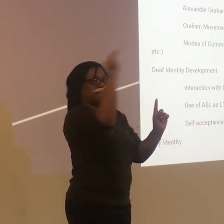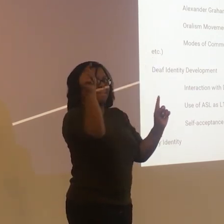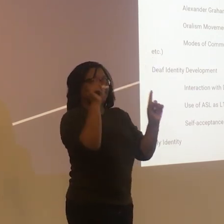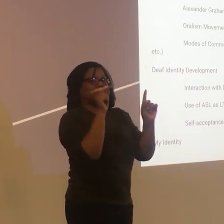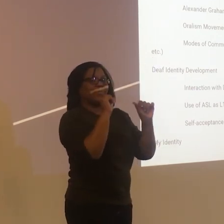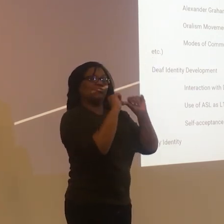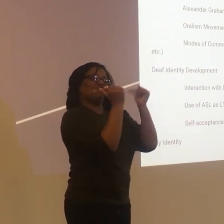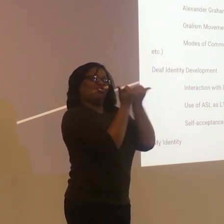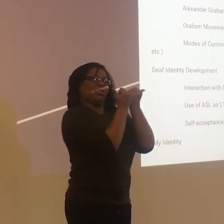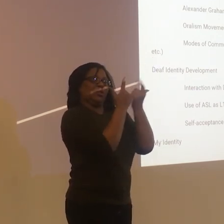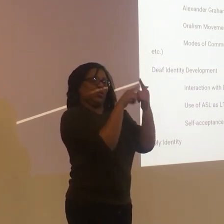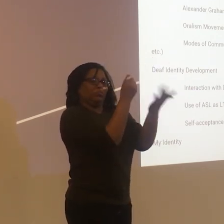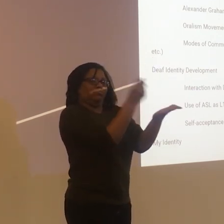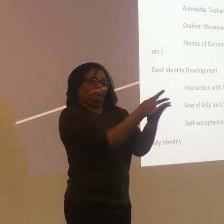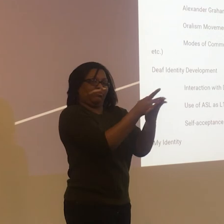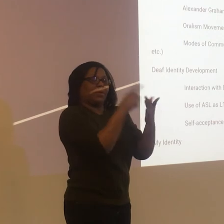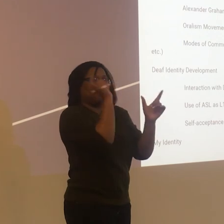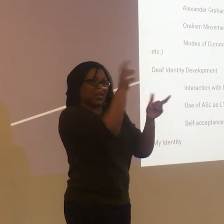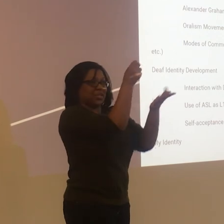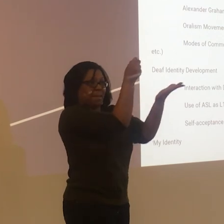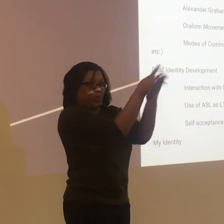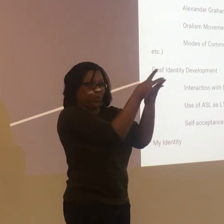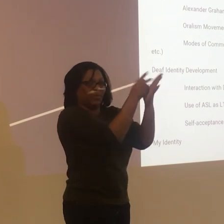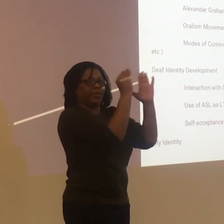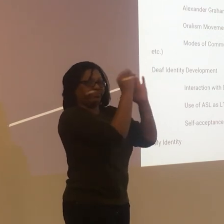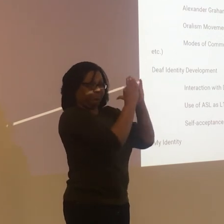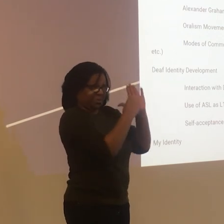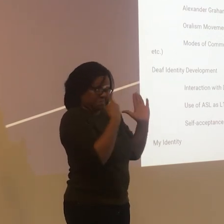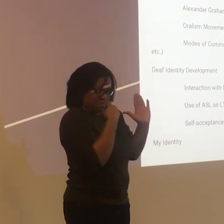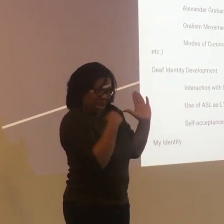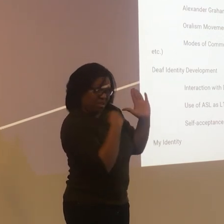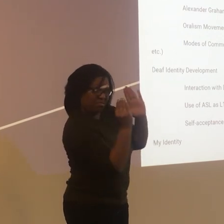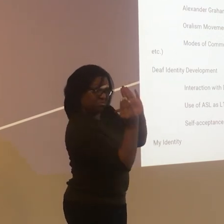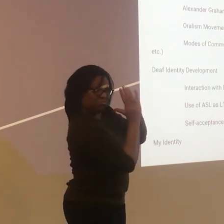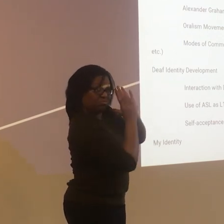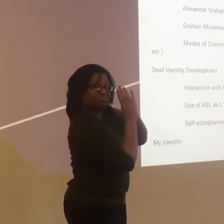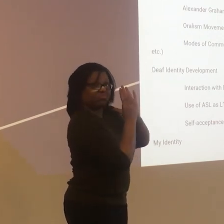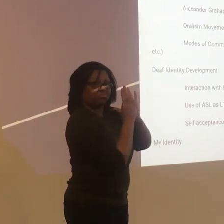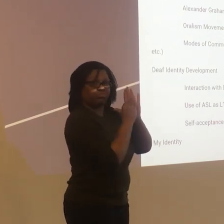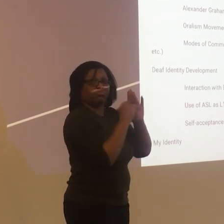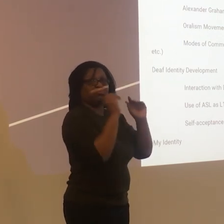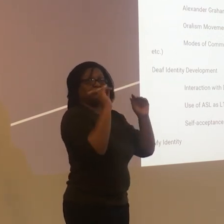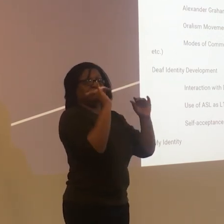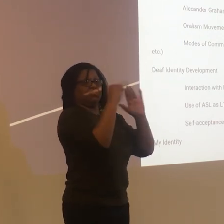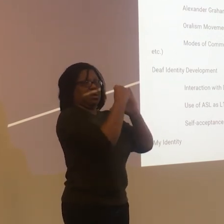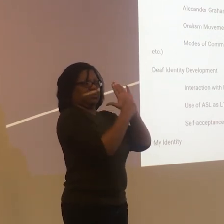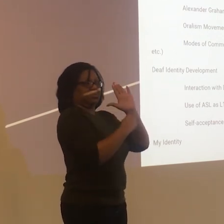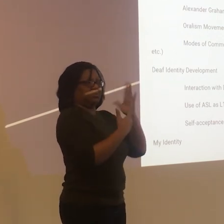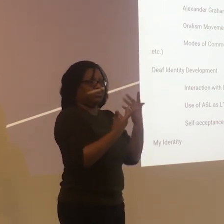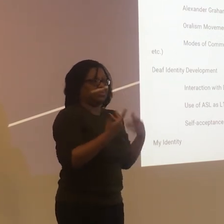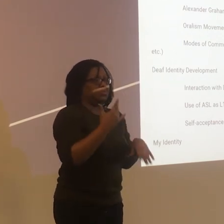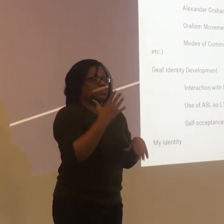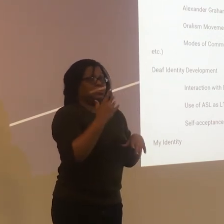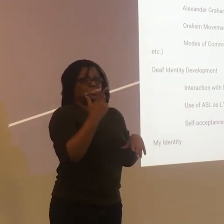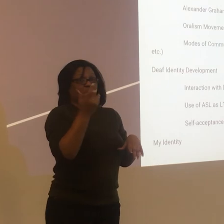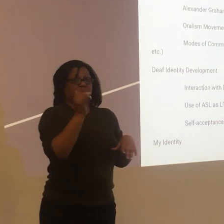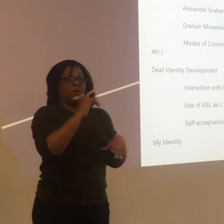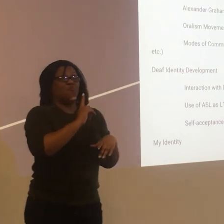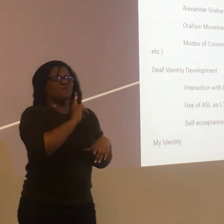providers that we've worked with in the past. So we can do that. So as you're